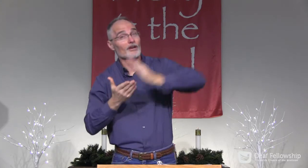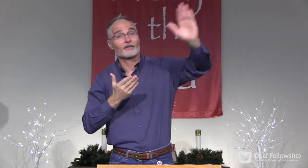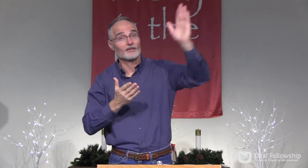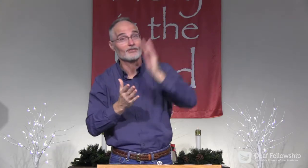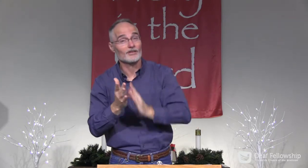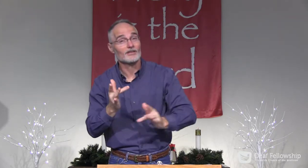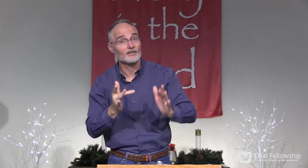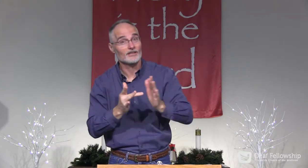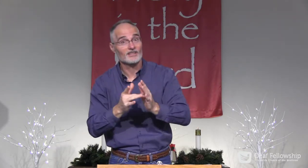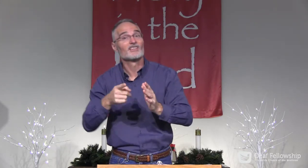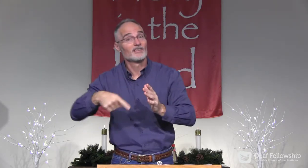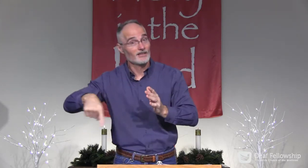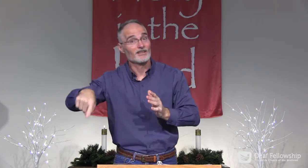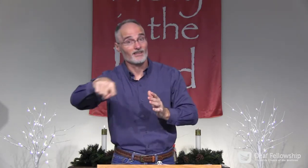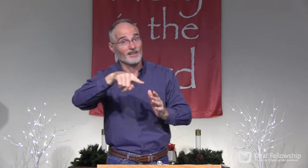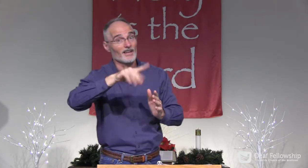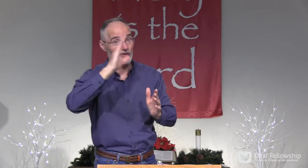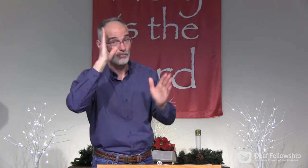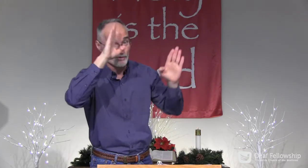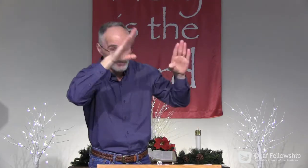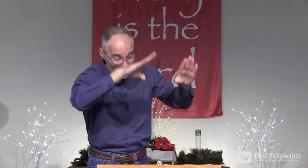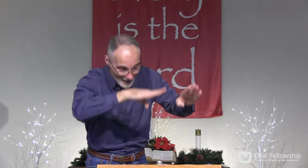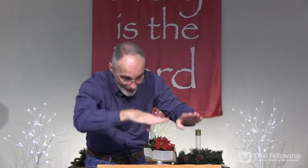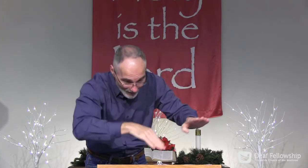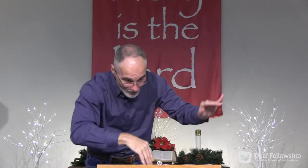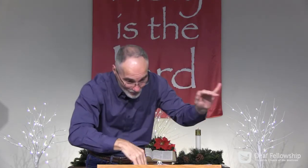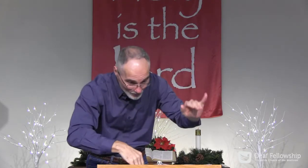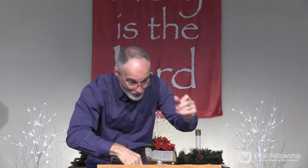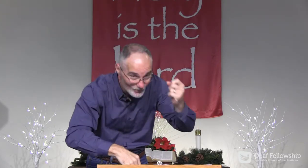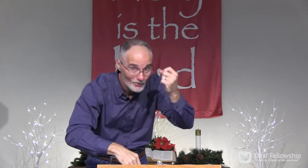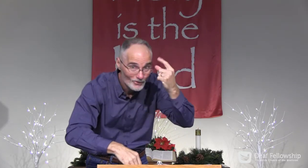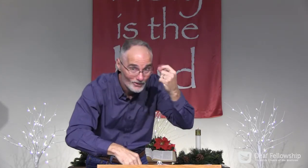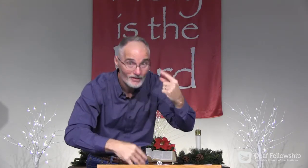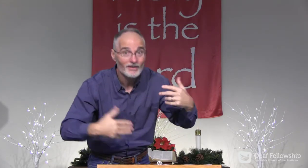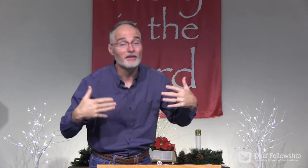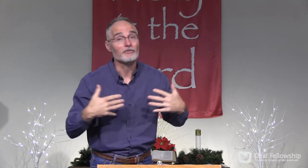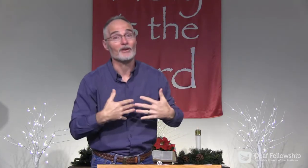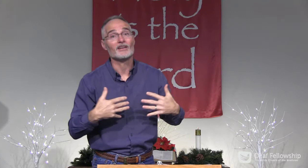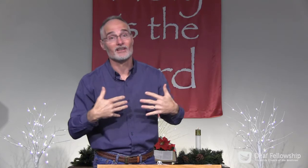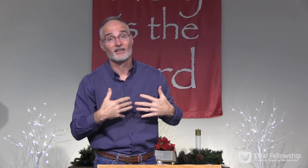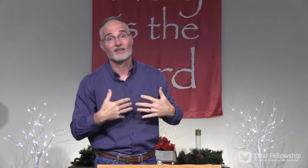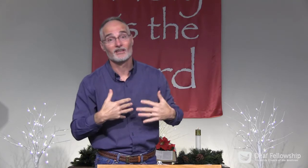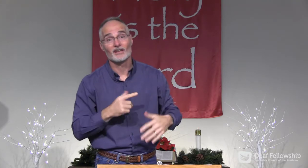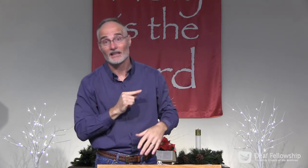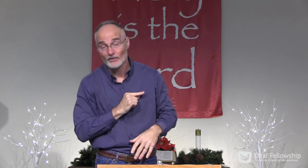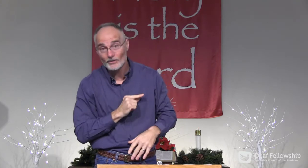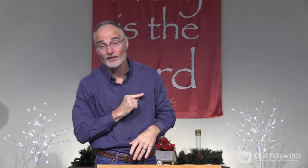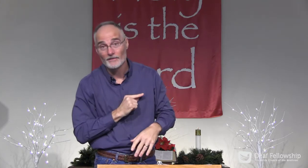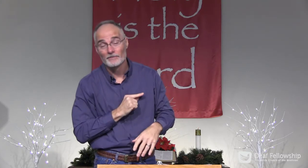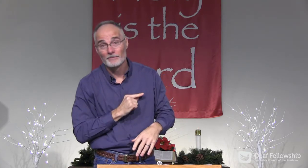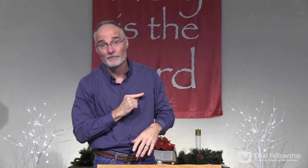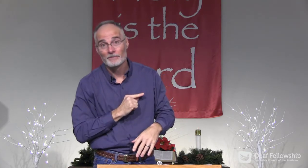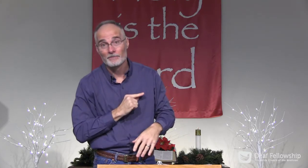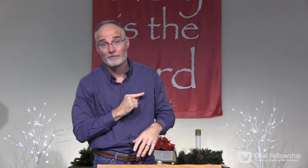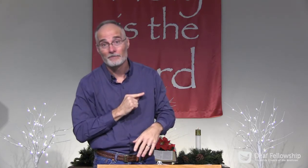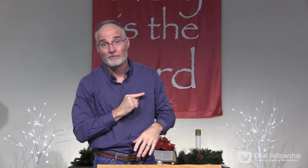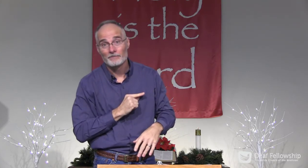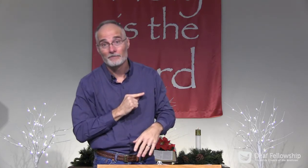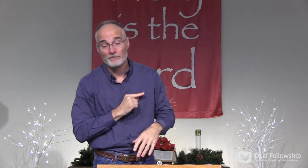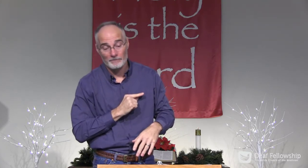those who have rejected Jesus, they will bow too, but they will bow in fear